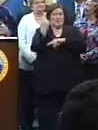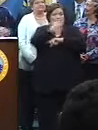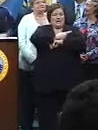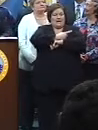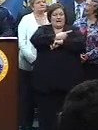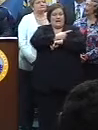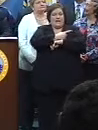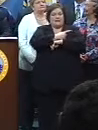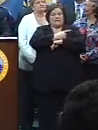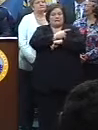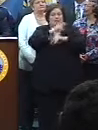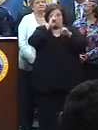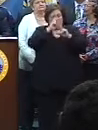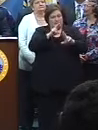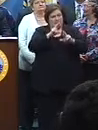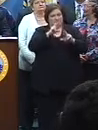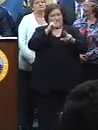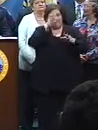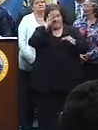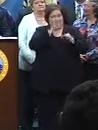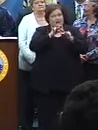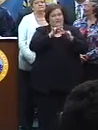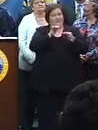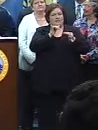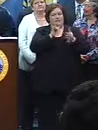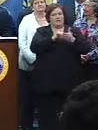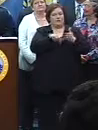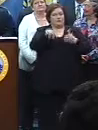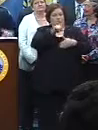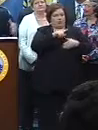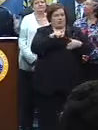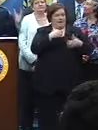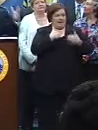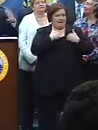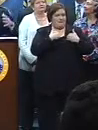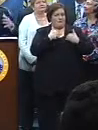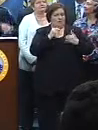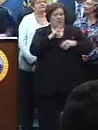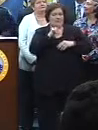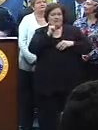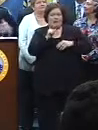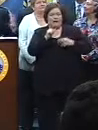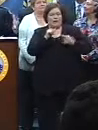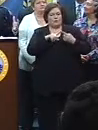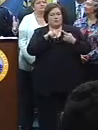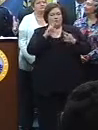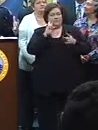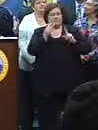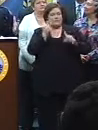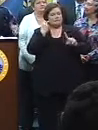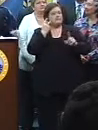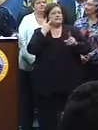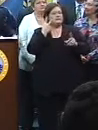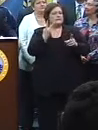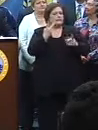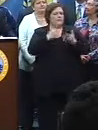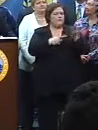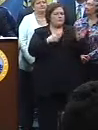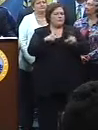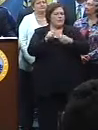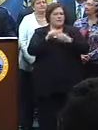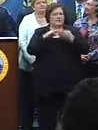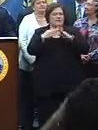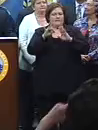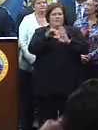irrespective of what faith you belong to or not, to really reflect on violence in the city of New Orleans.